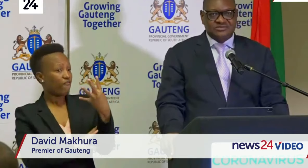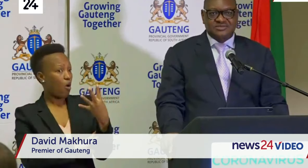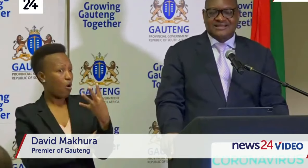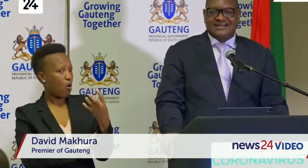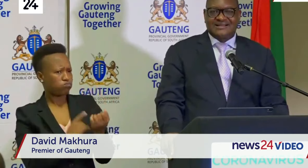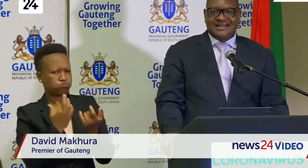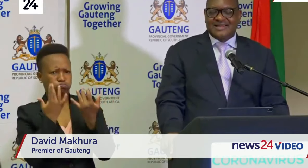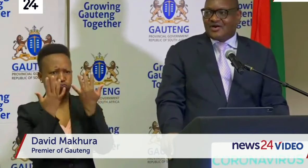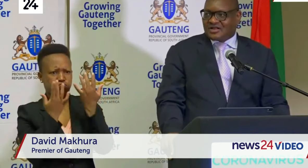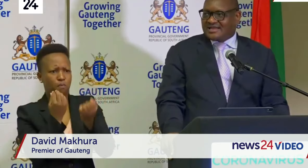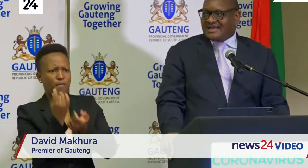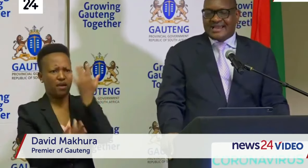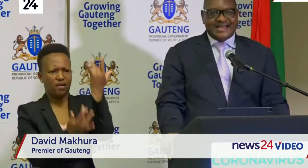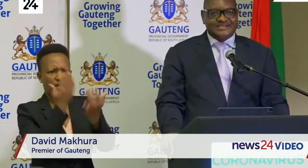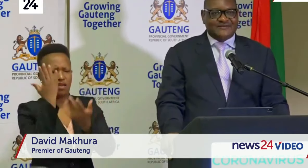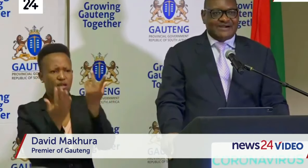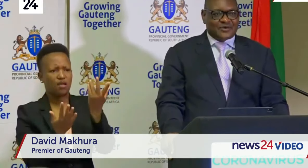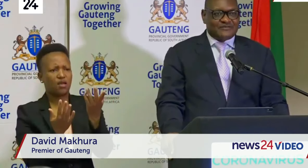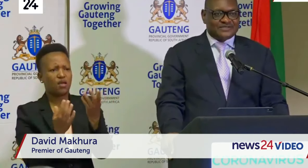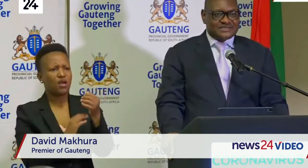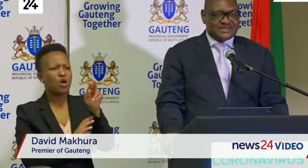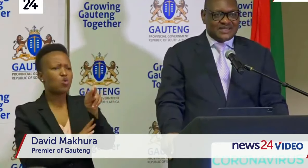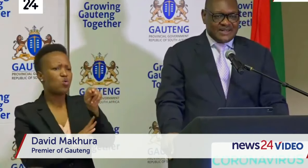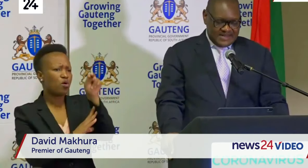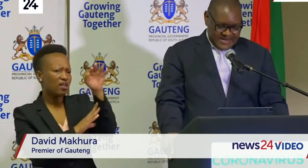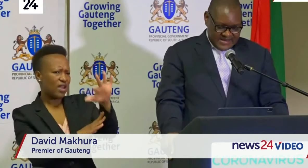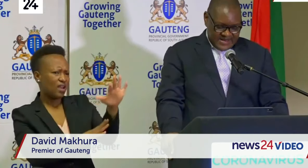down in the northern areas of our province.